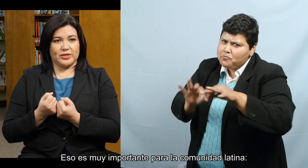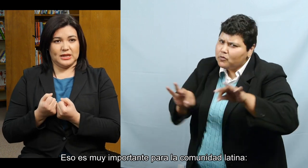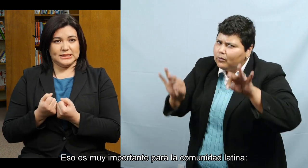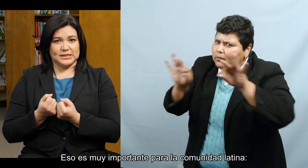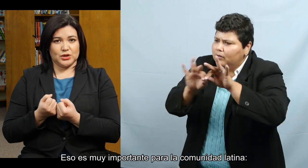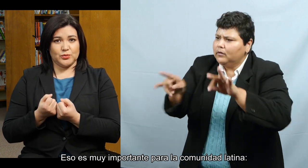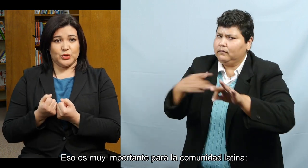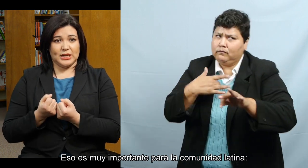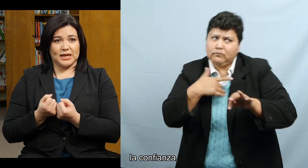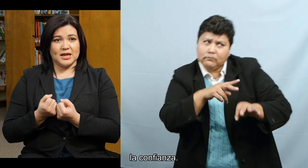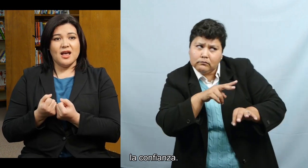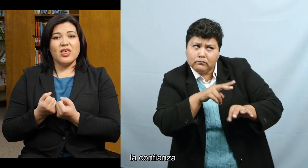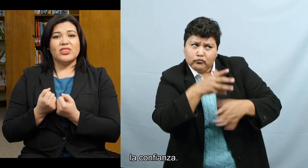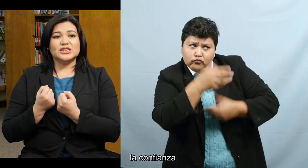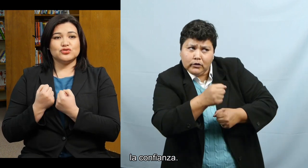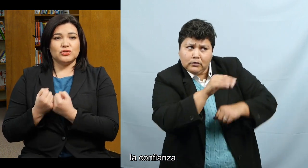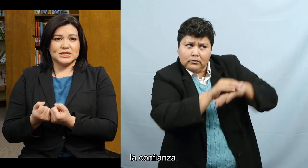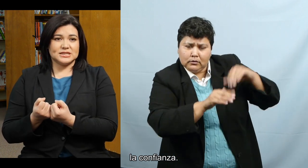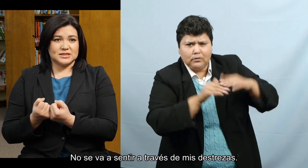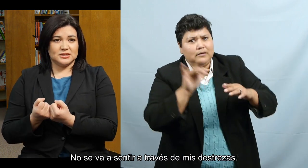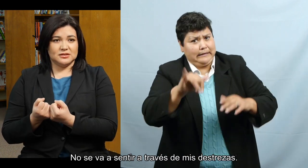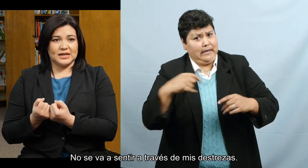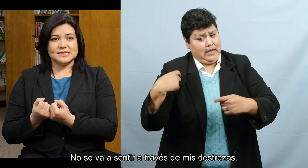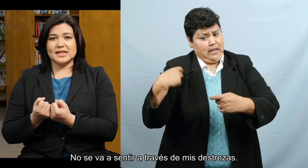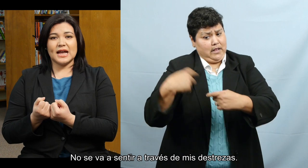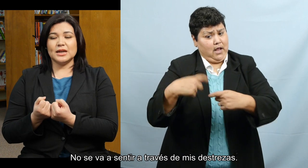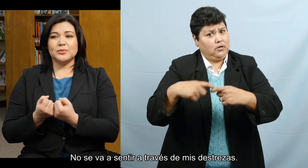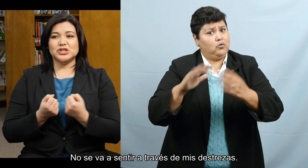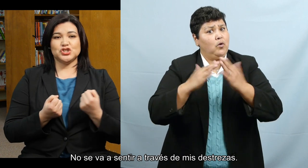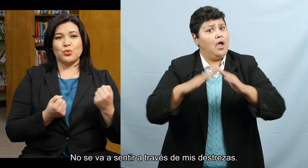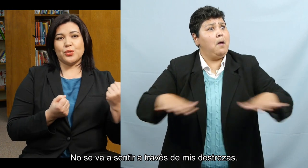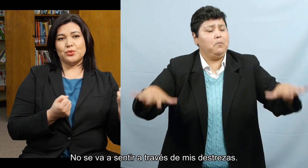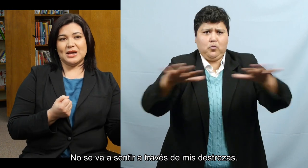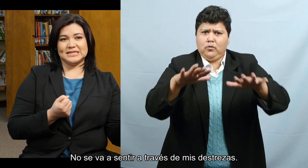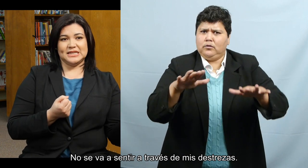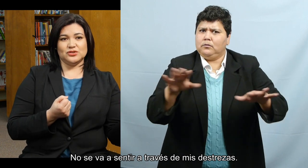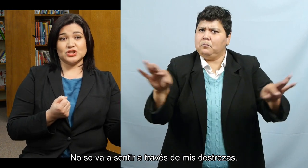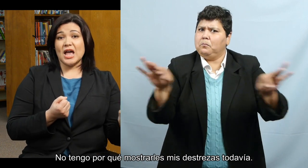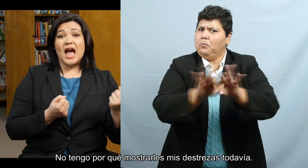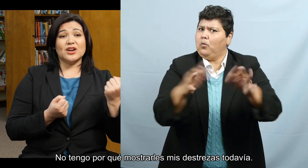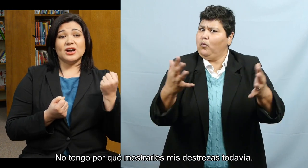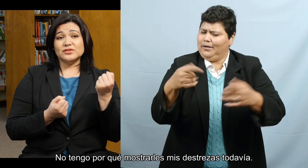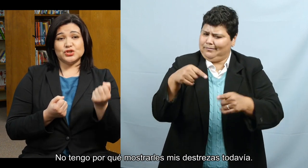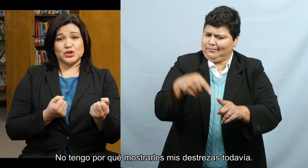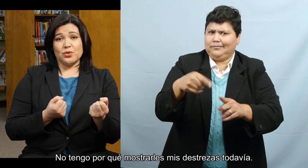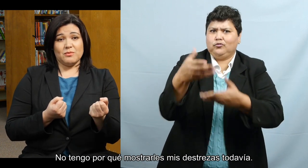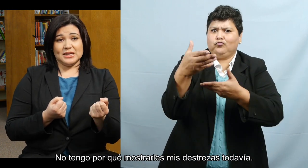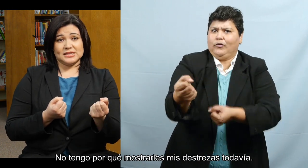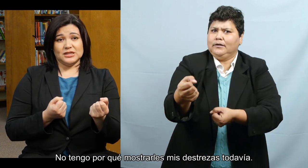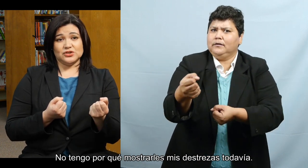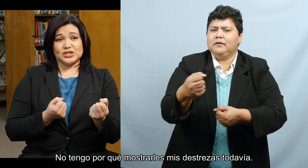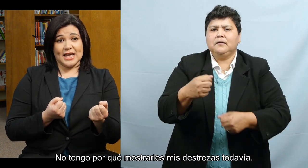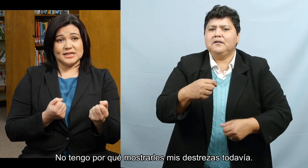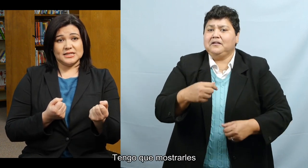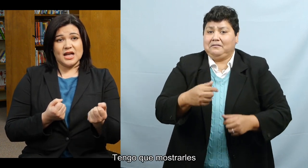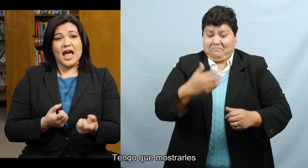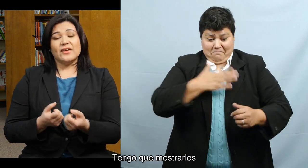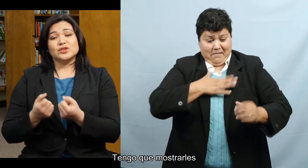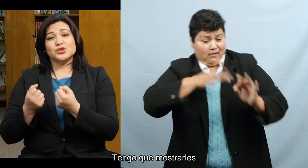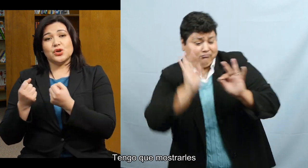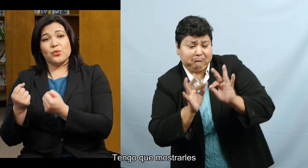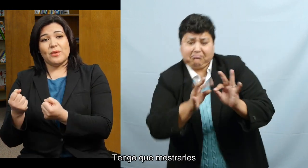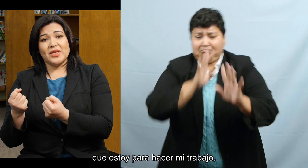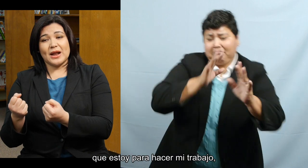important with the Latino community. The trust is not going to be shown through my skills. I don't have to show them my skills yet.